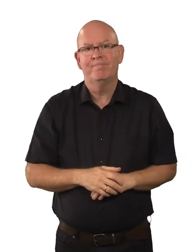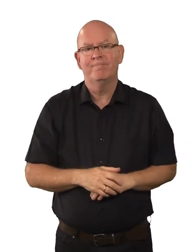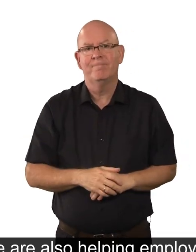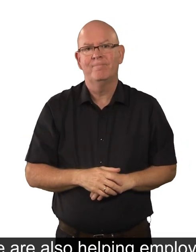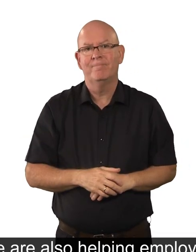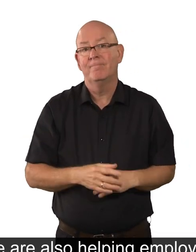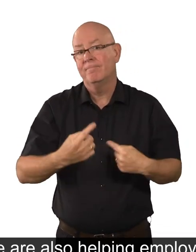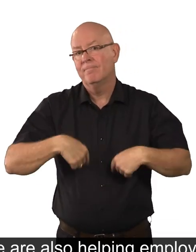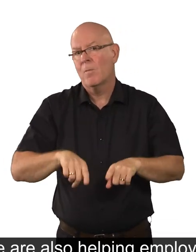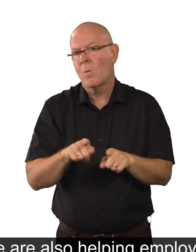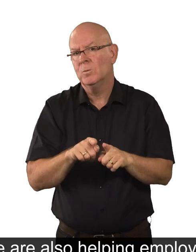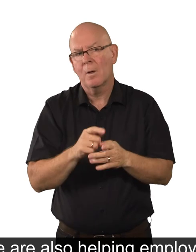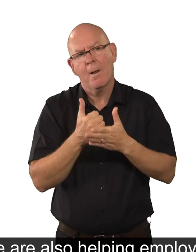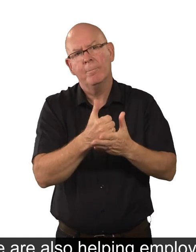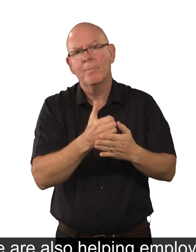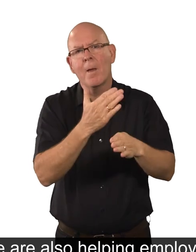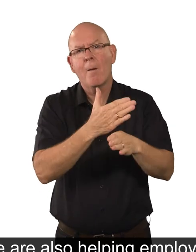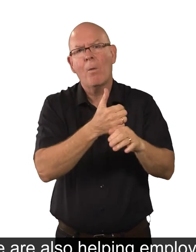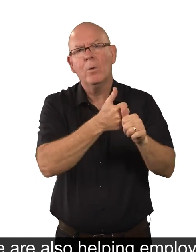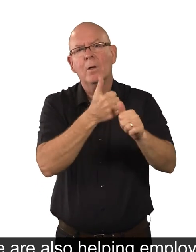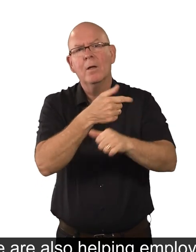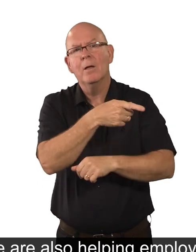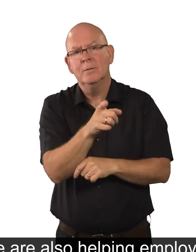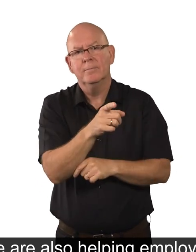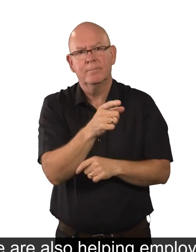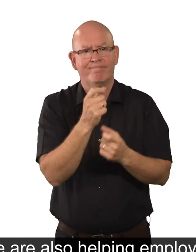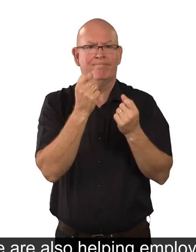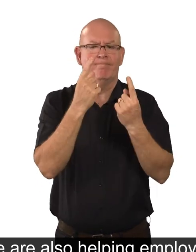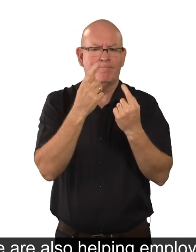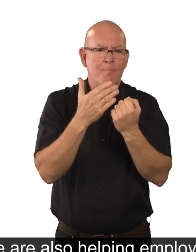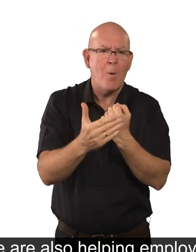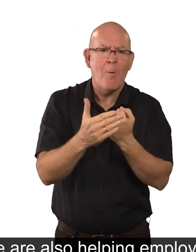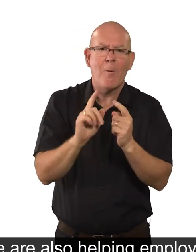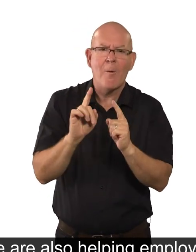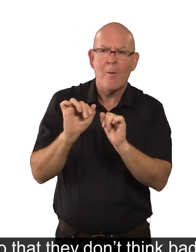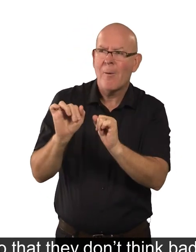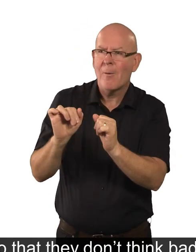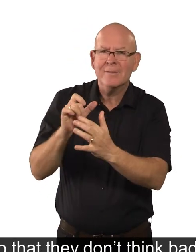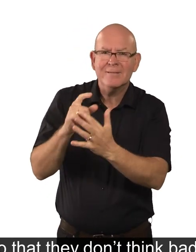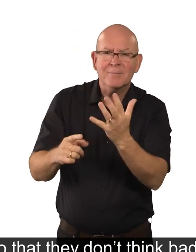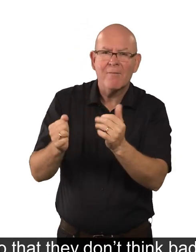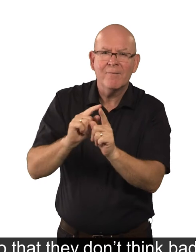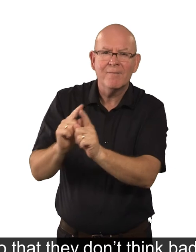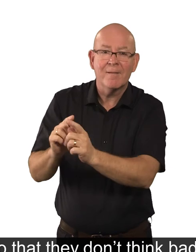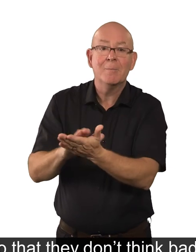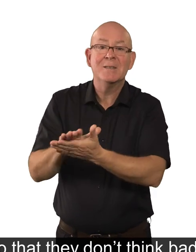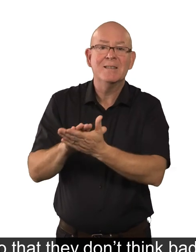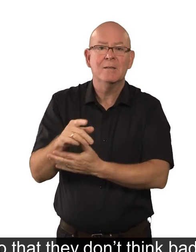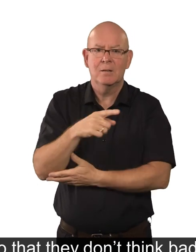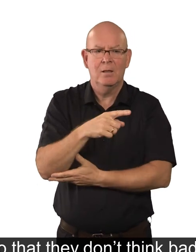We are also helping employers to understand more about disability so that they don't think